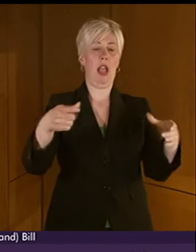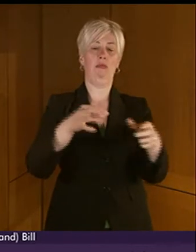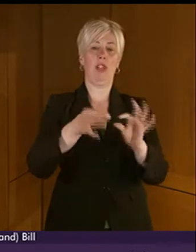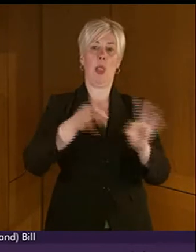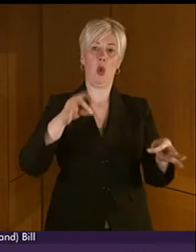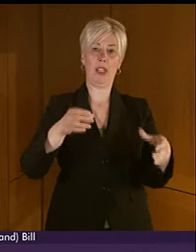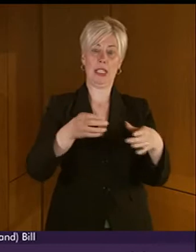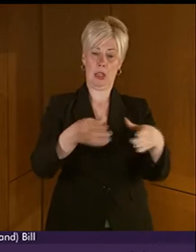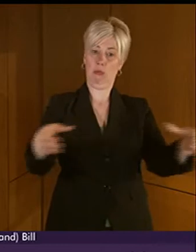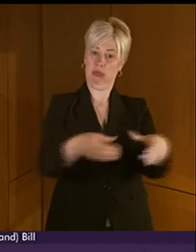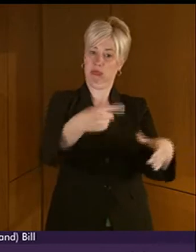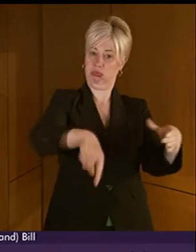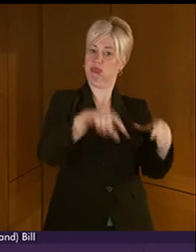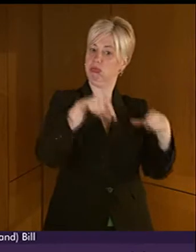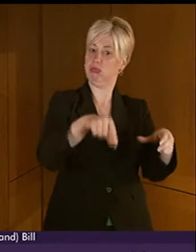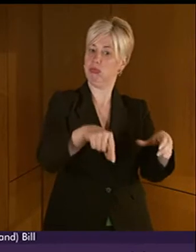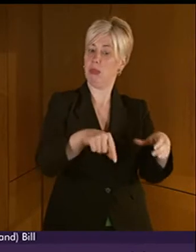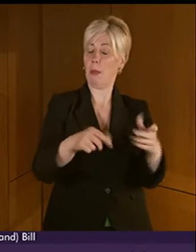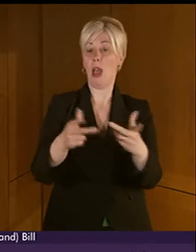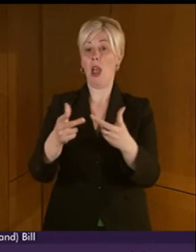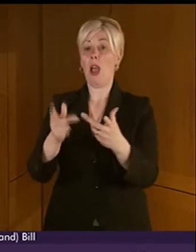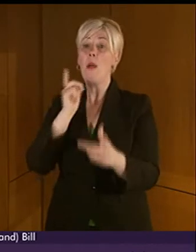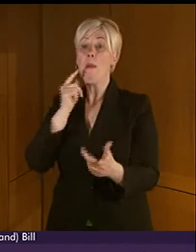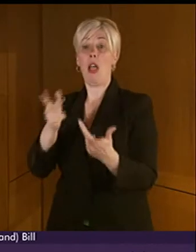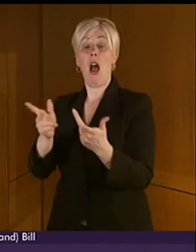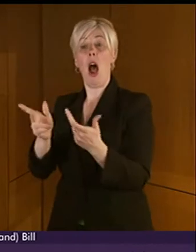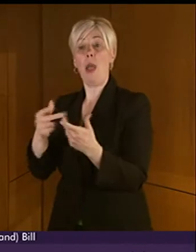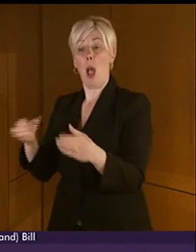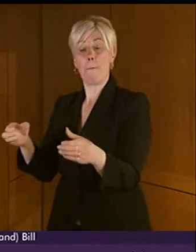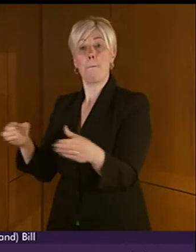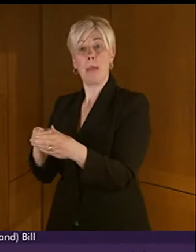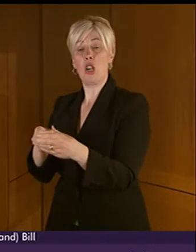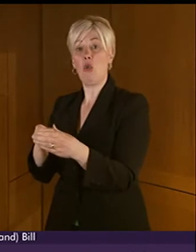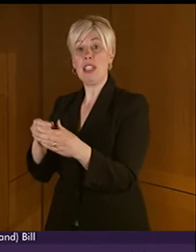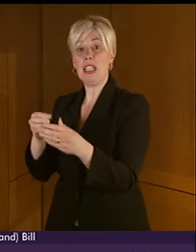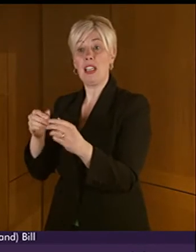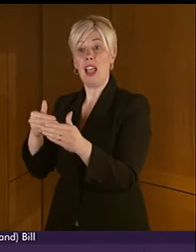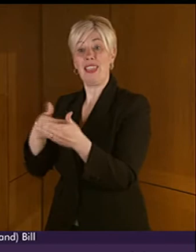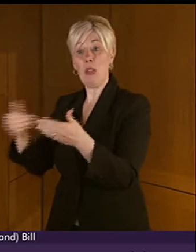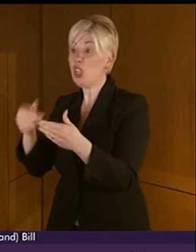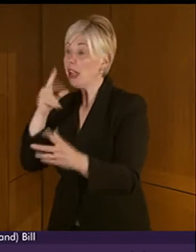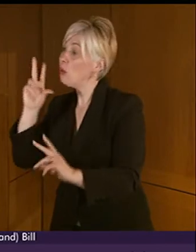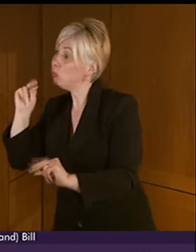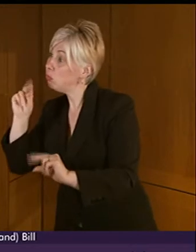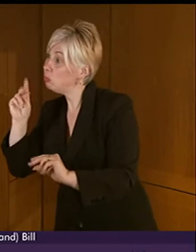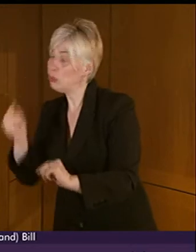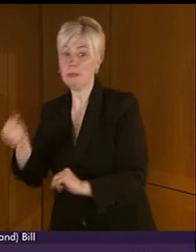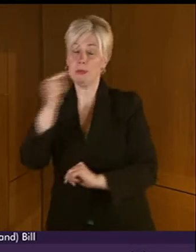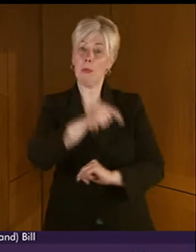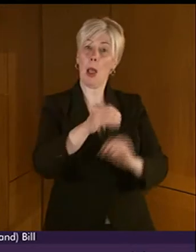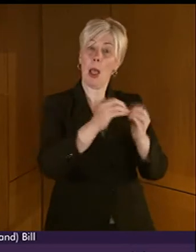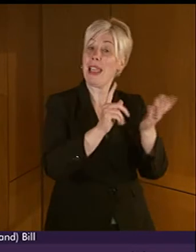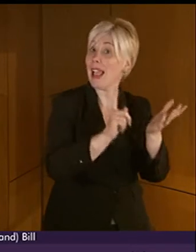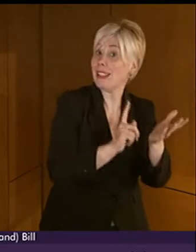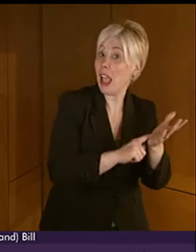other people who speak other minority languages, many deaf sign language users can't learn to speak English